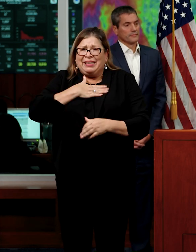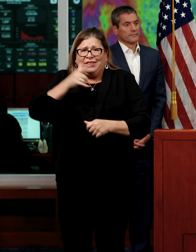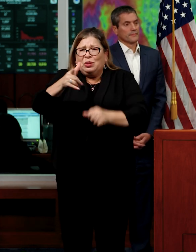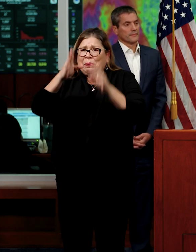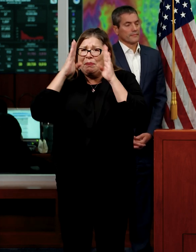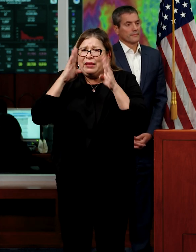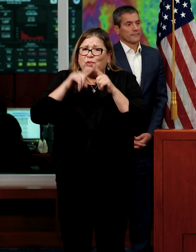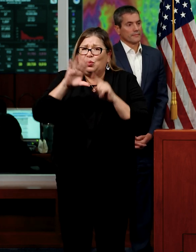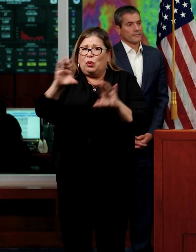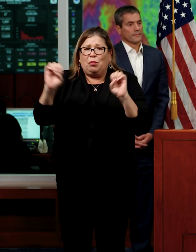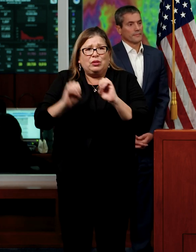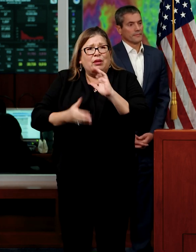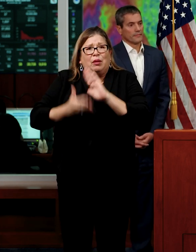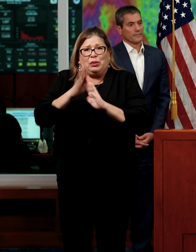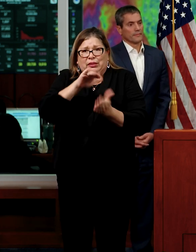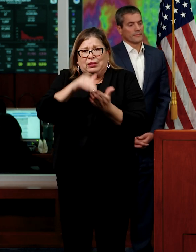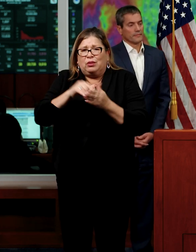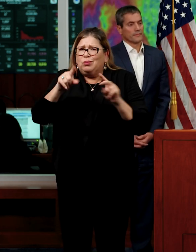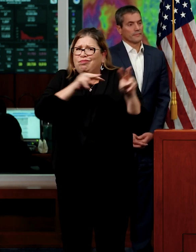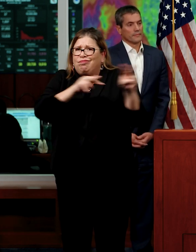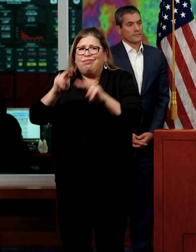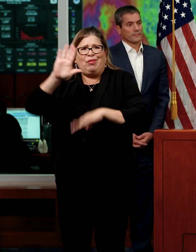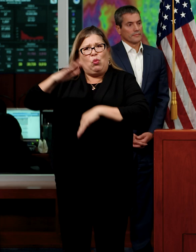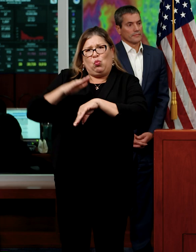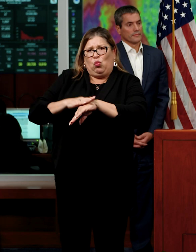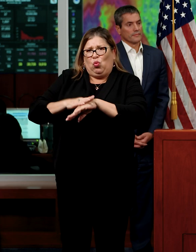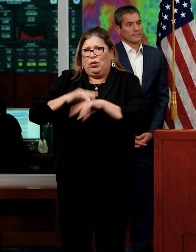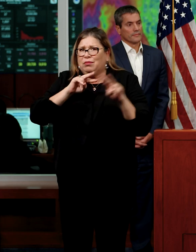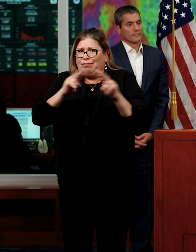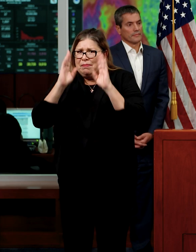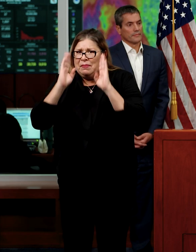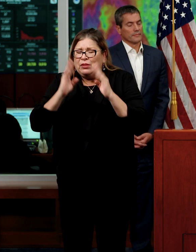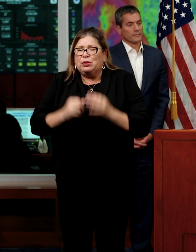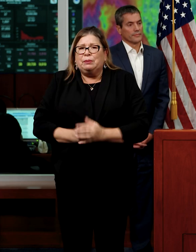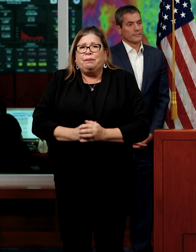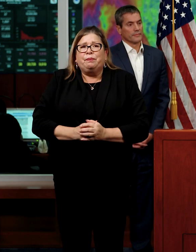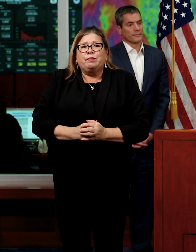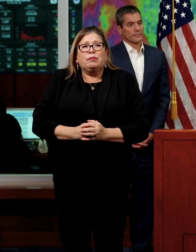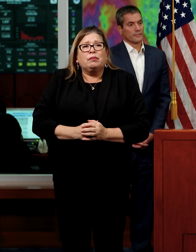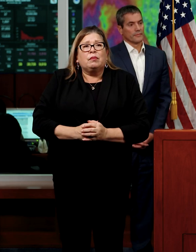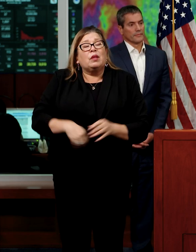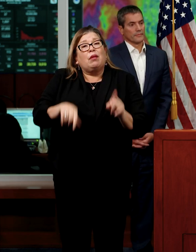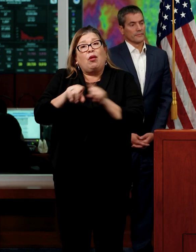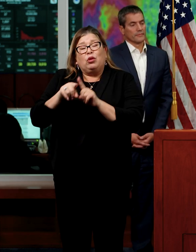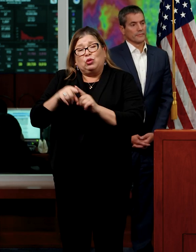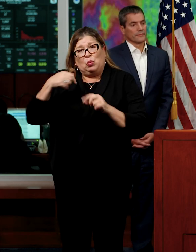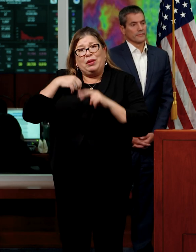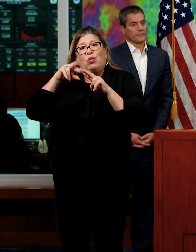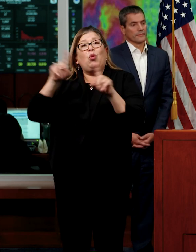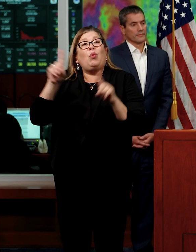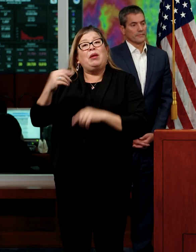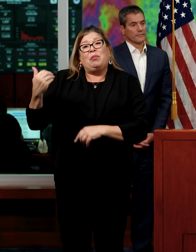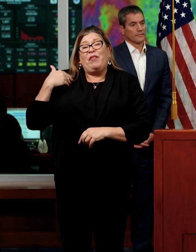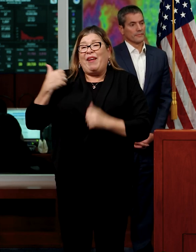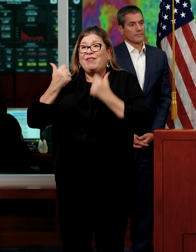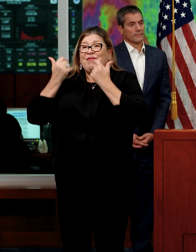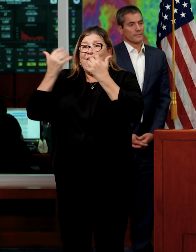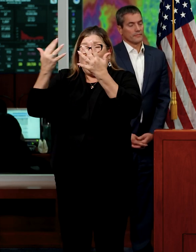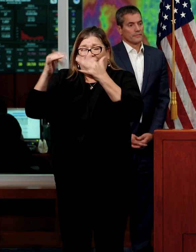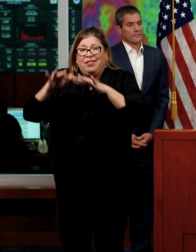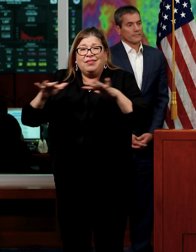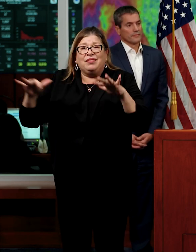operations and heed their warnings. We are also monitoring very closely burn scar areas throughout the state.